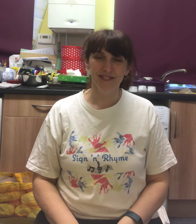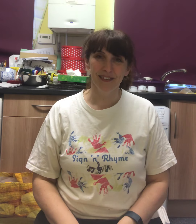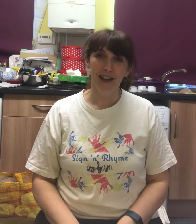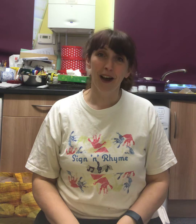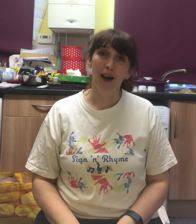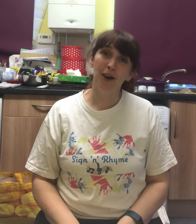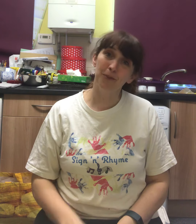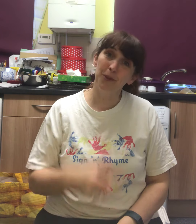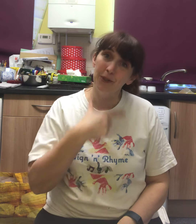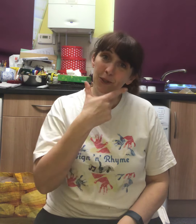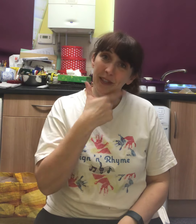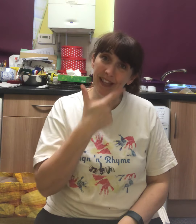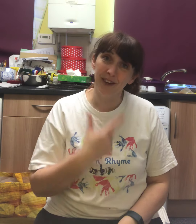I hope you enjoyed that.